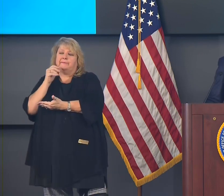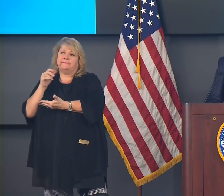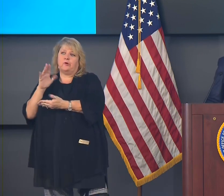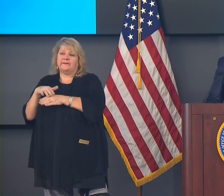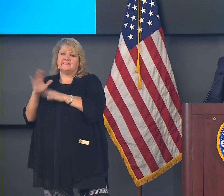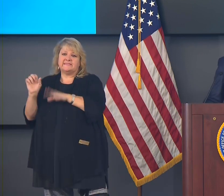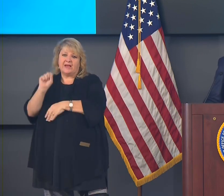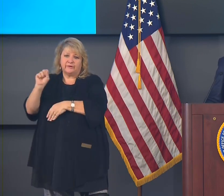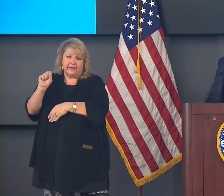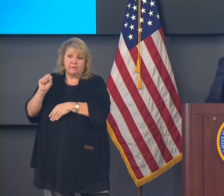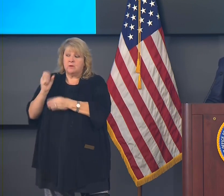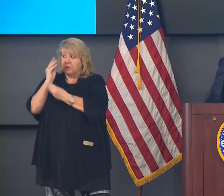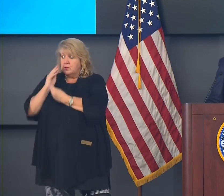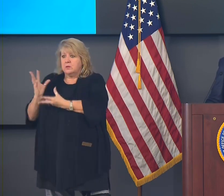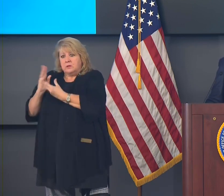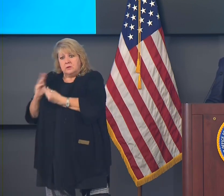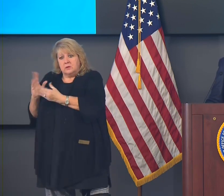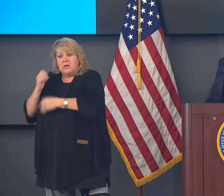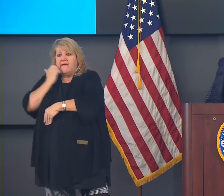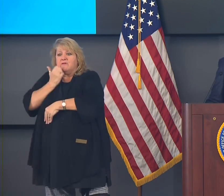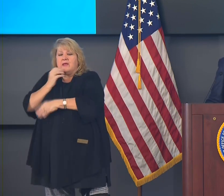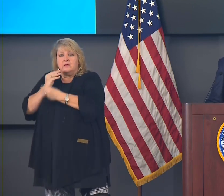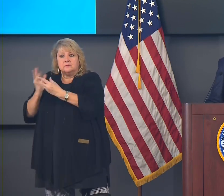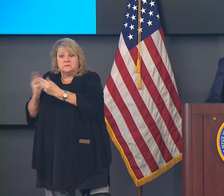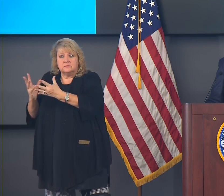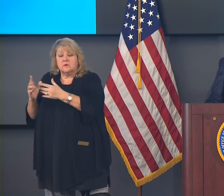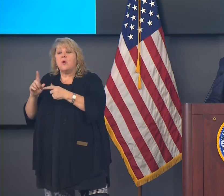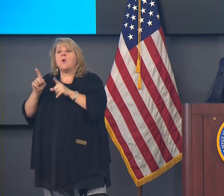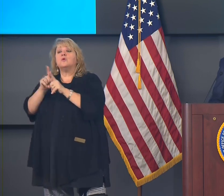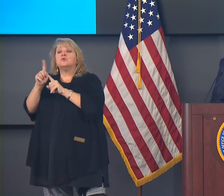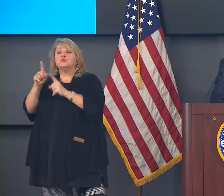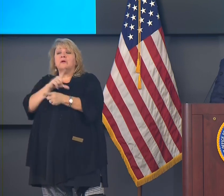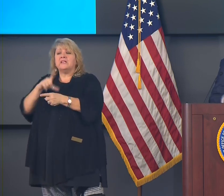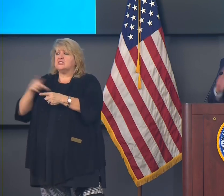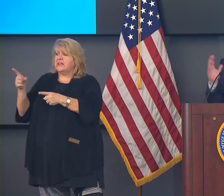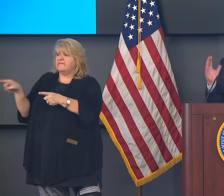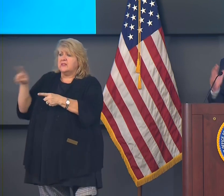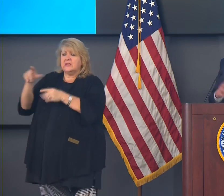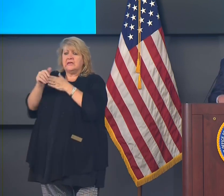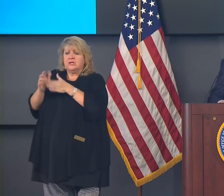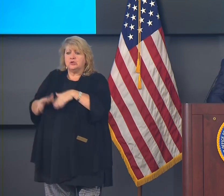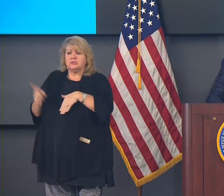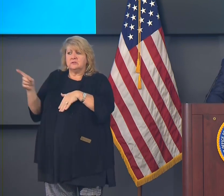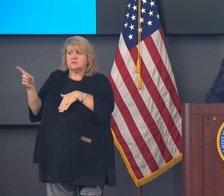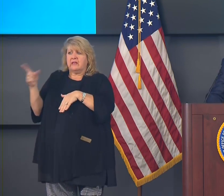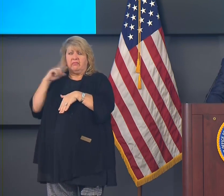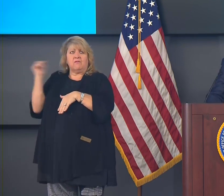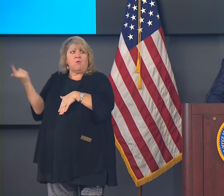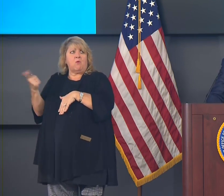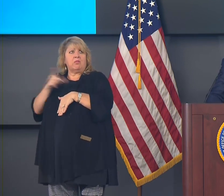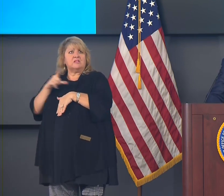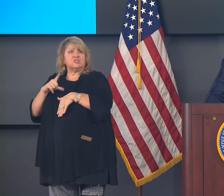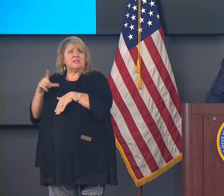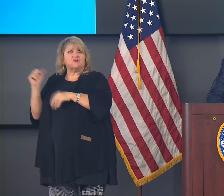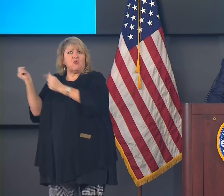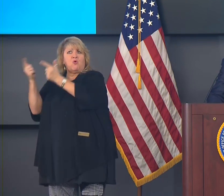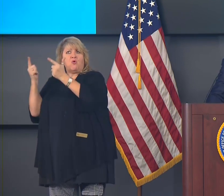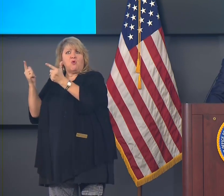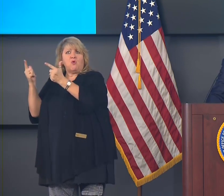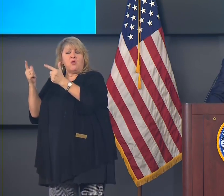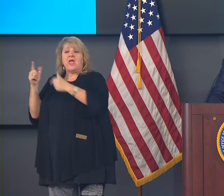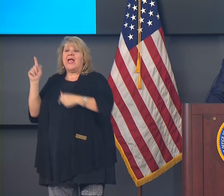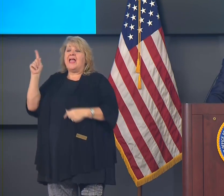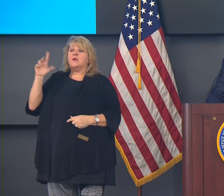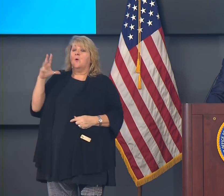also have sent legislative leadership and I think maybe everybody in the legislature, every White House